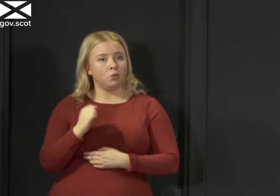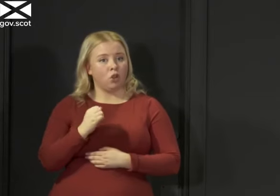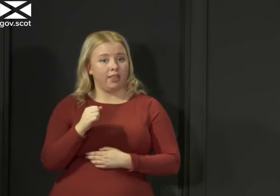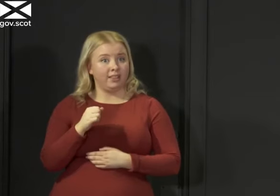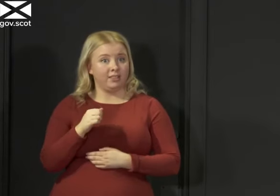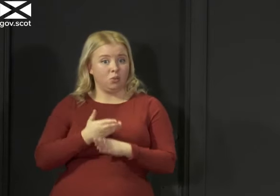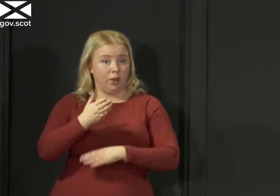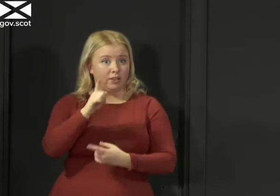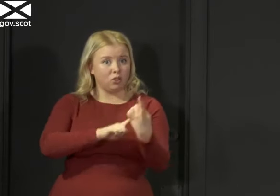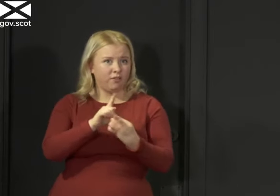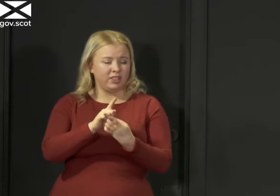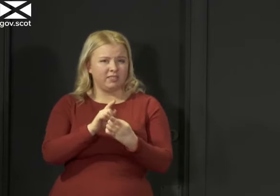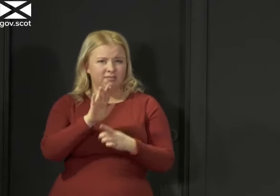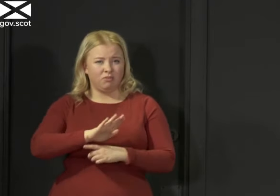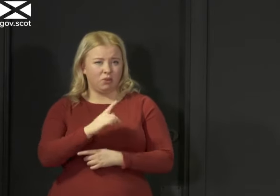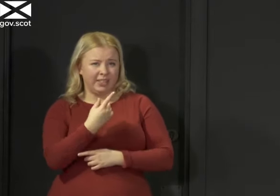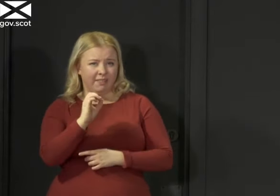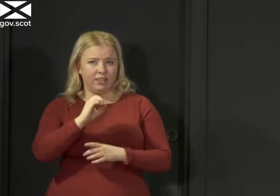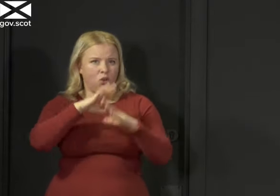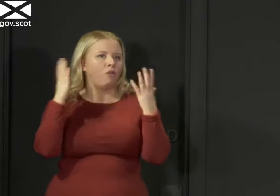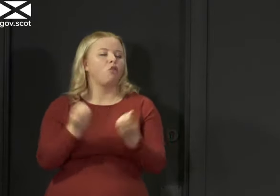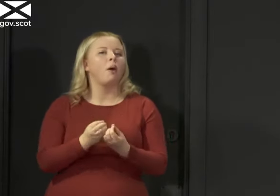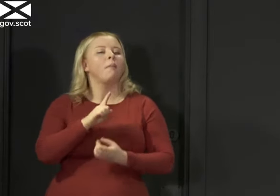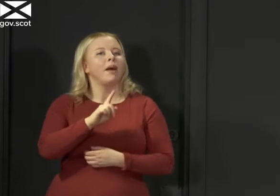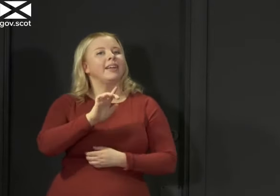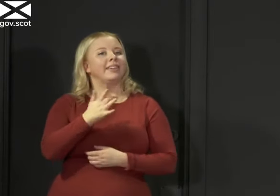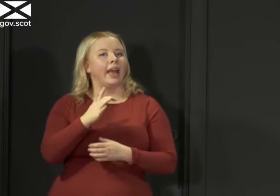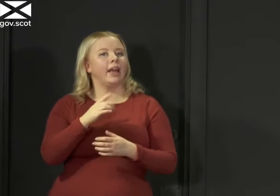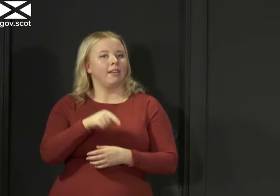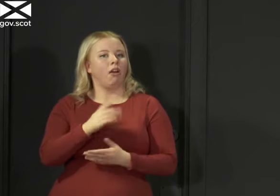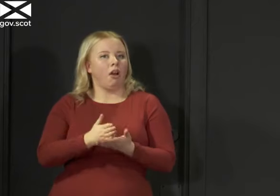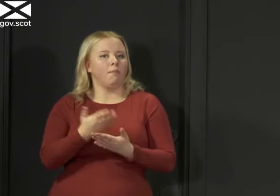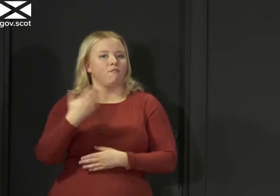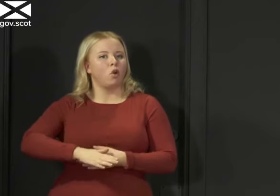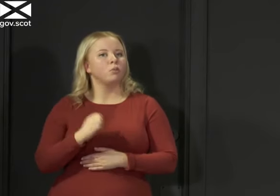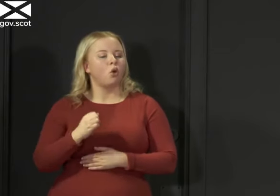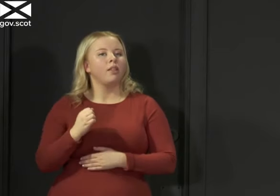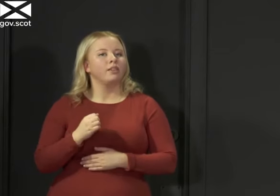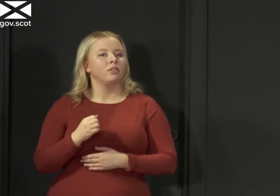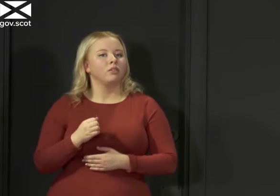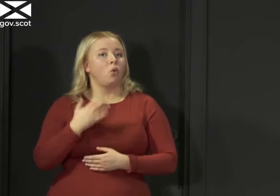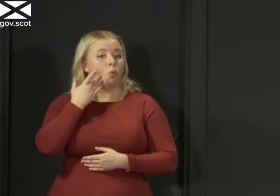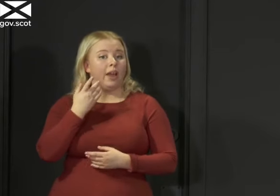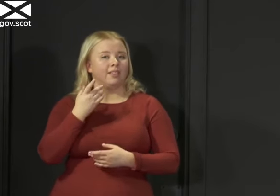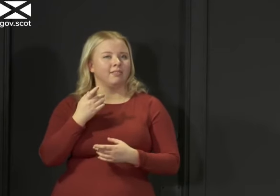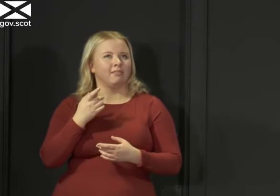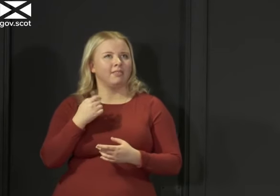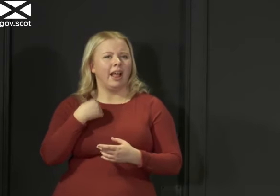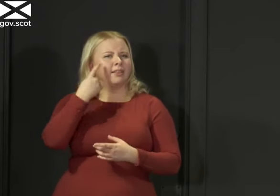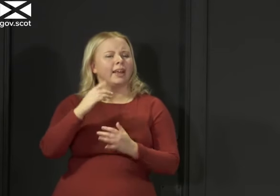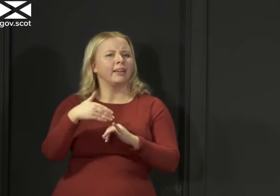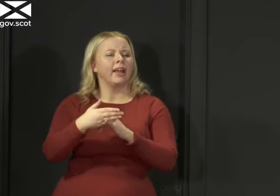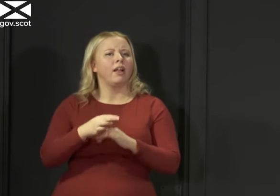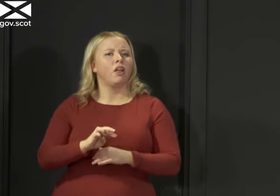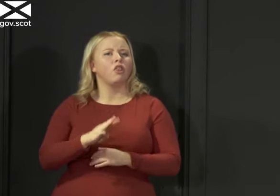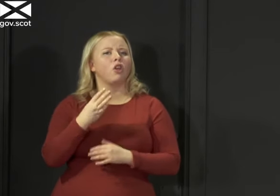conference 70 or so overall but only 10 of them were Scottish so if we when as we did I think it was even the 3rd of